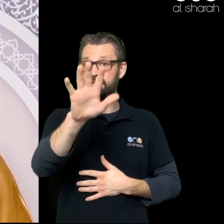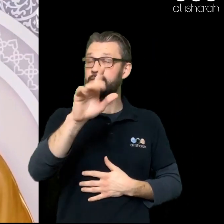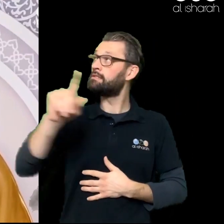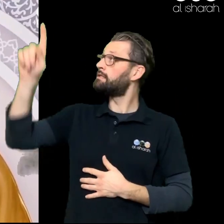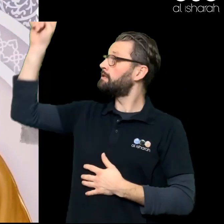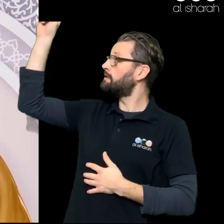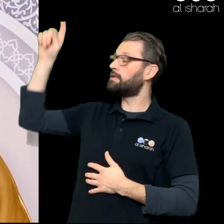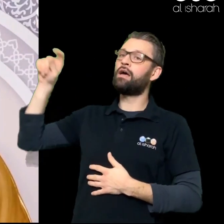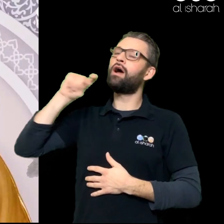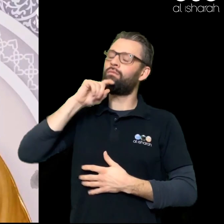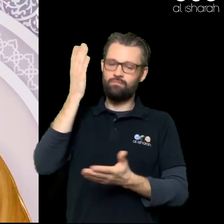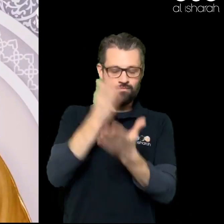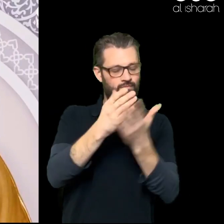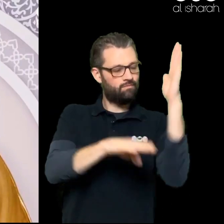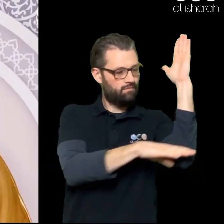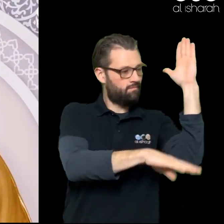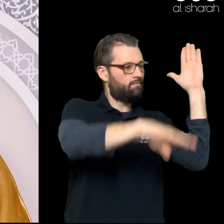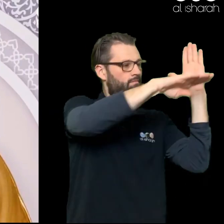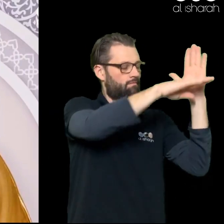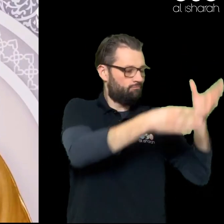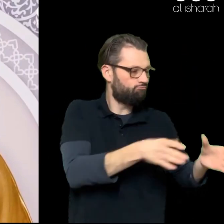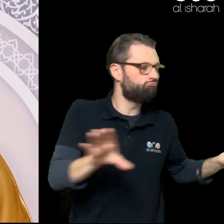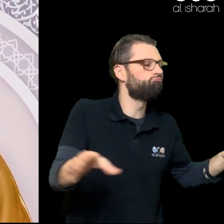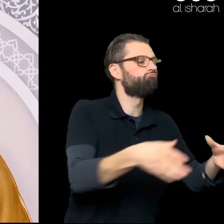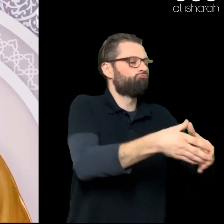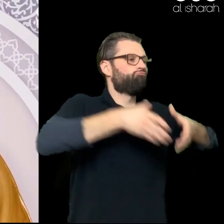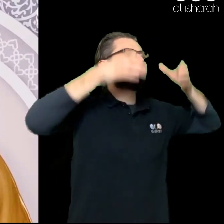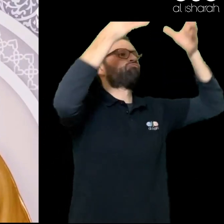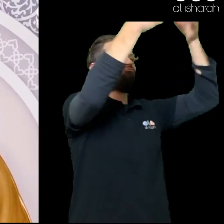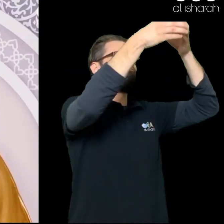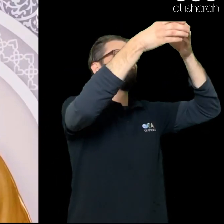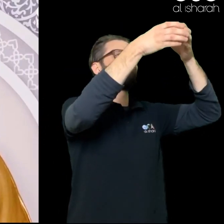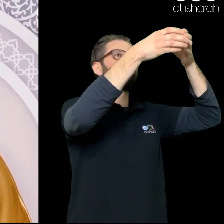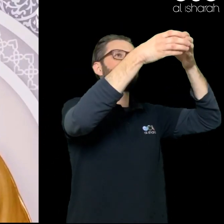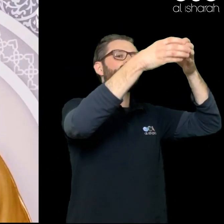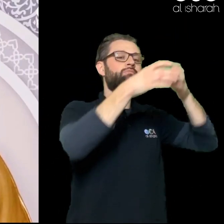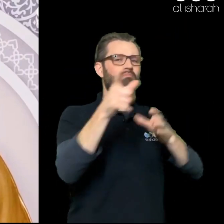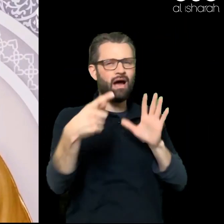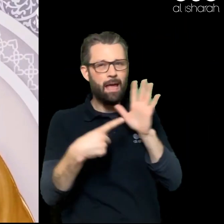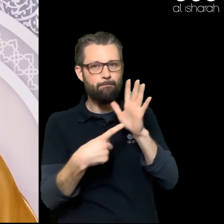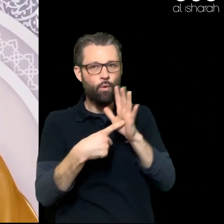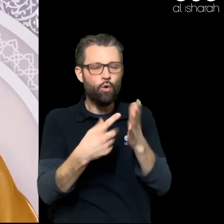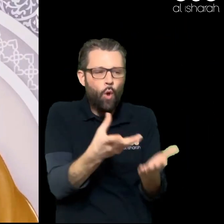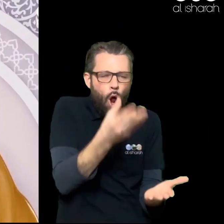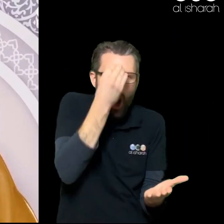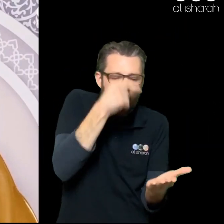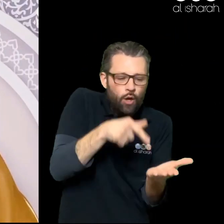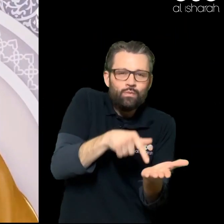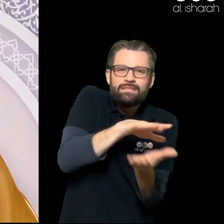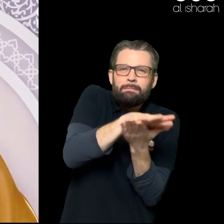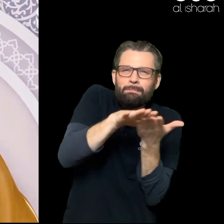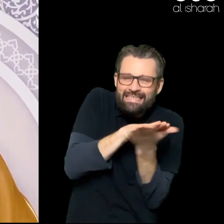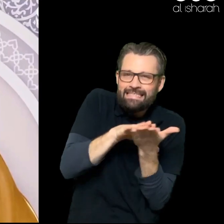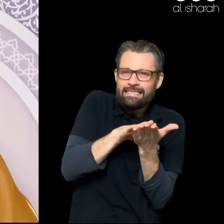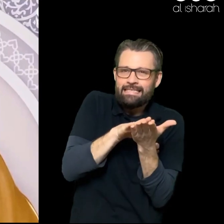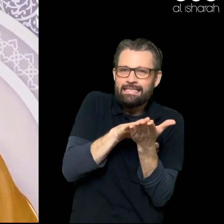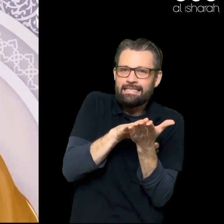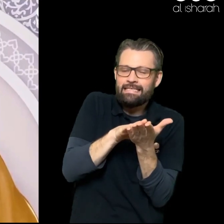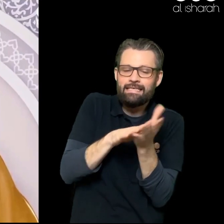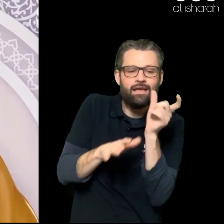upon the Quran We are noticing Lots of people Going through suicidal thoughts Going through anxiety Going